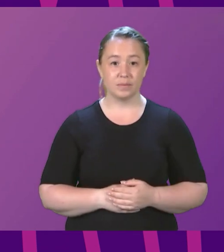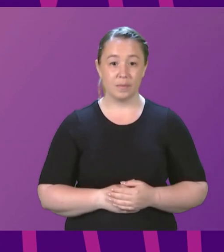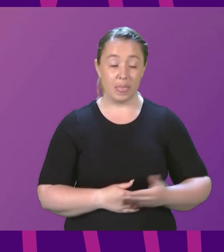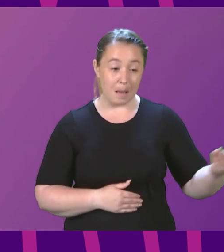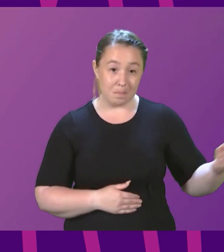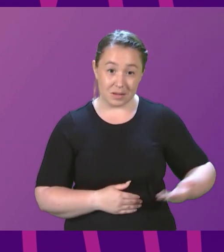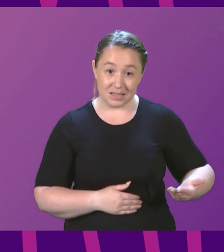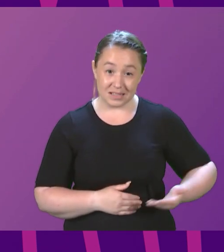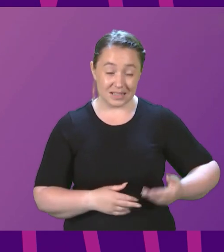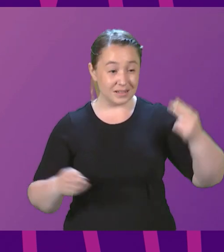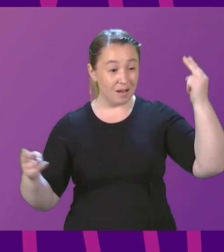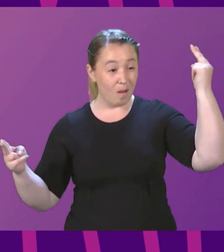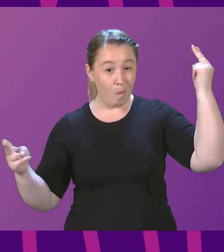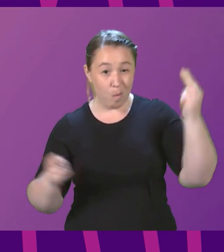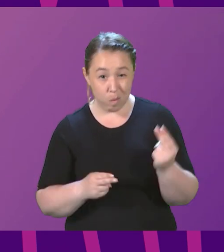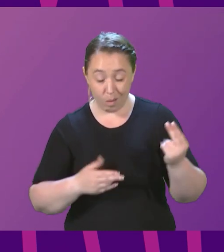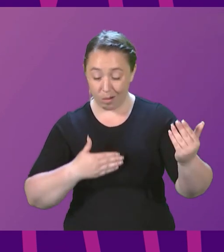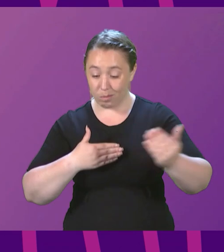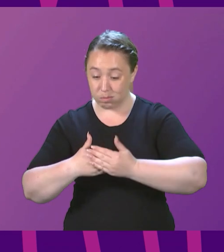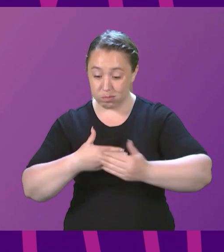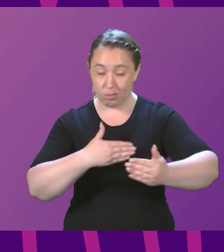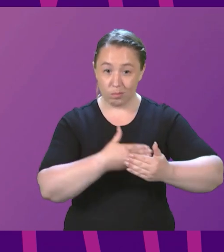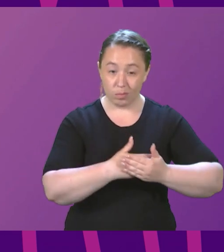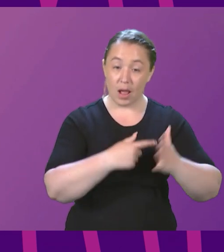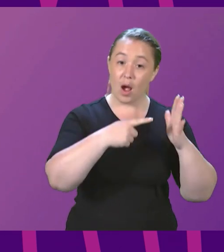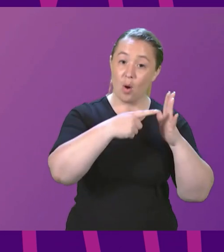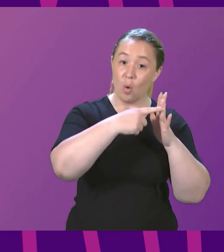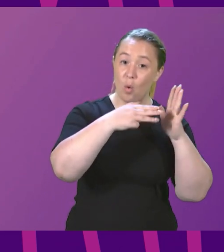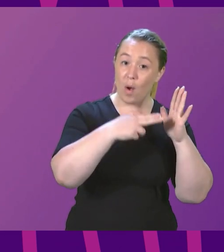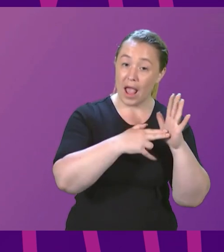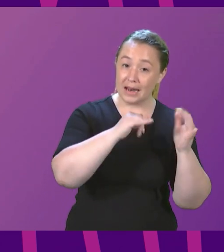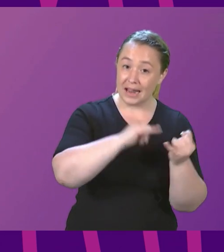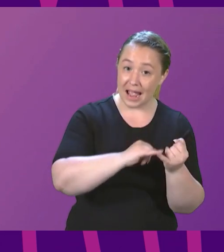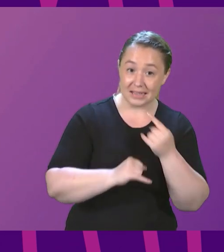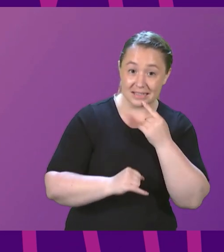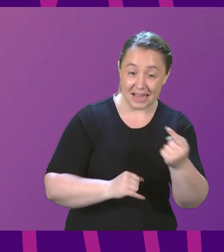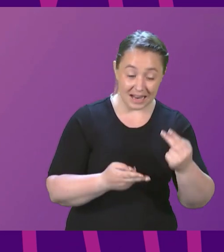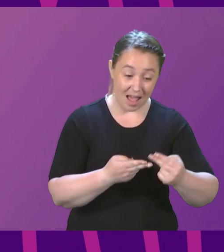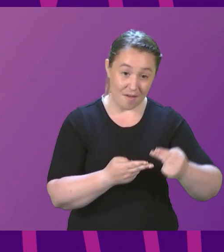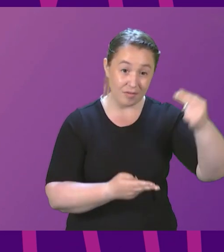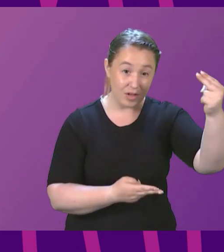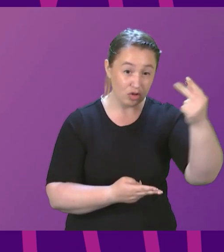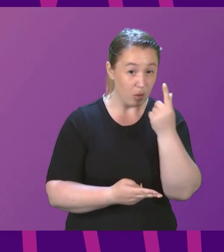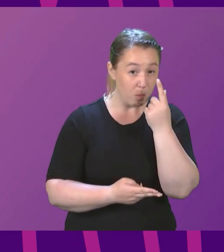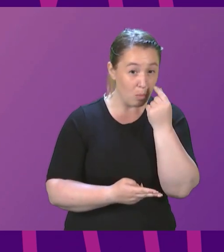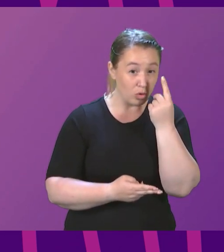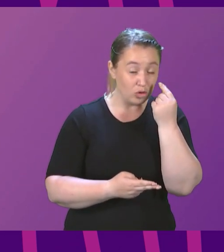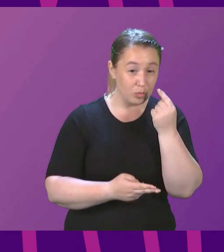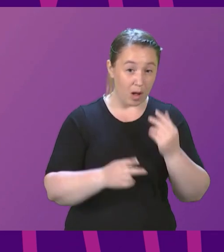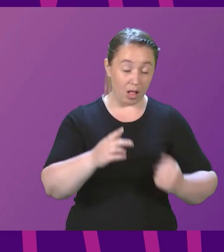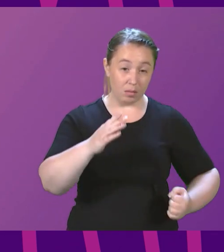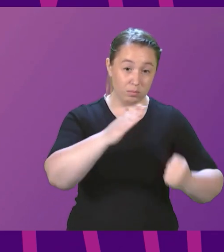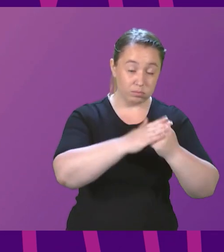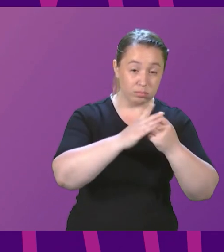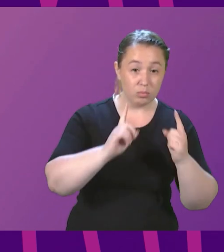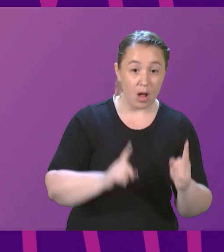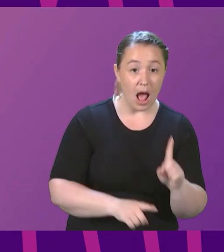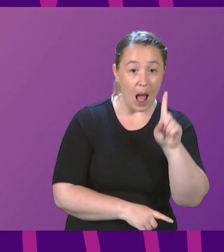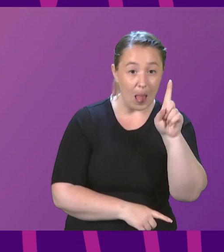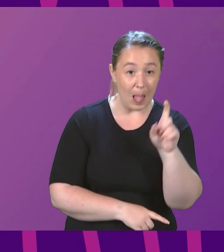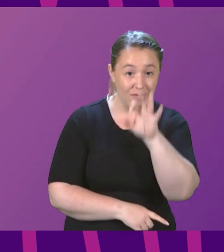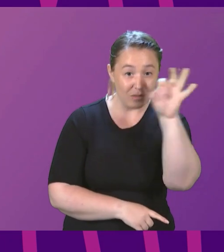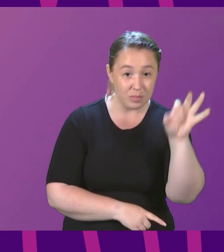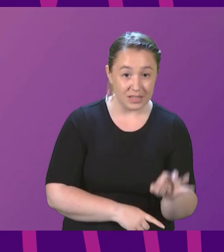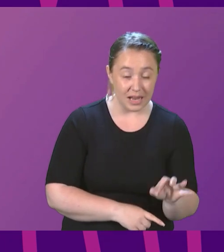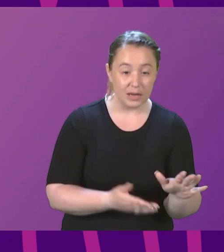pandemic began. And this week the ONS warned that inflation could reach 11%, meaning higher bills and the deepening the cost of living